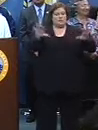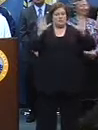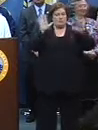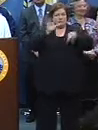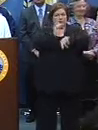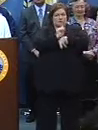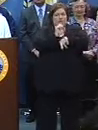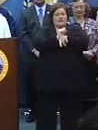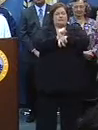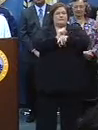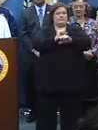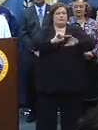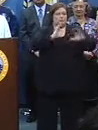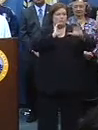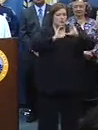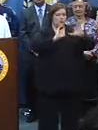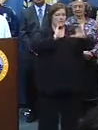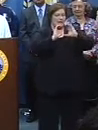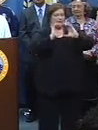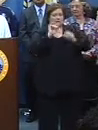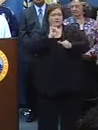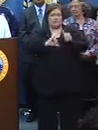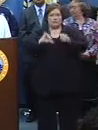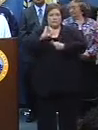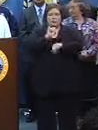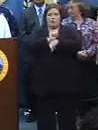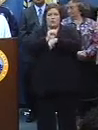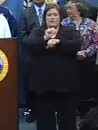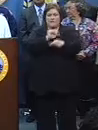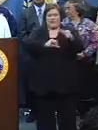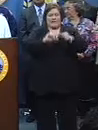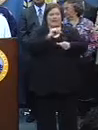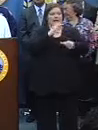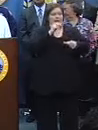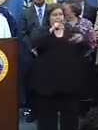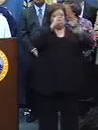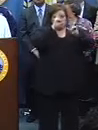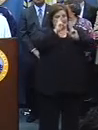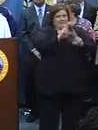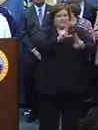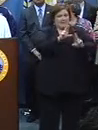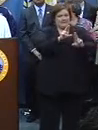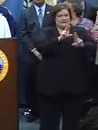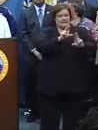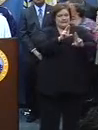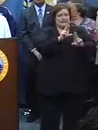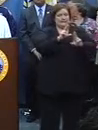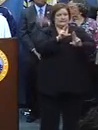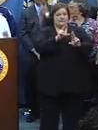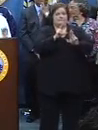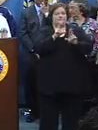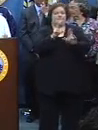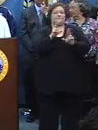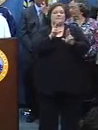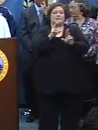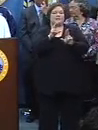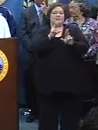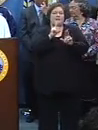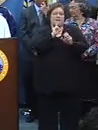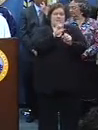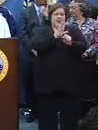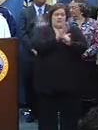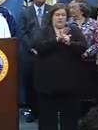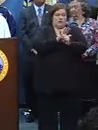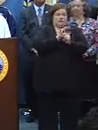job of communicating and working together and respecting the obligations